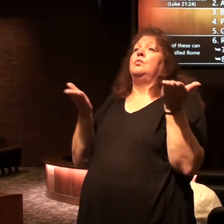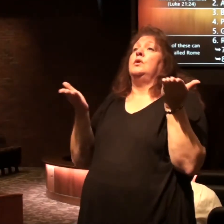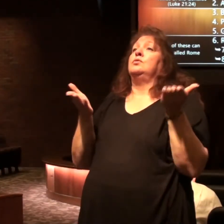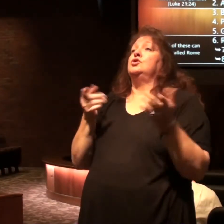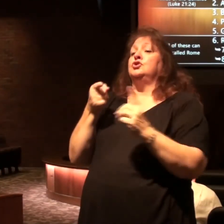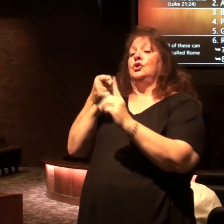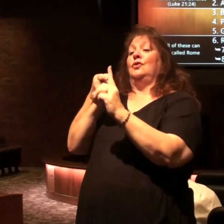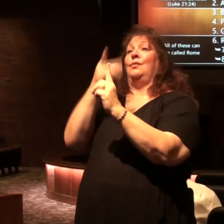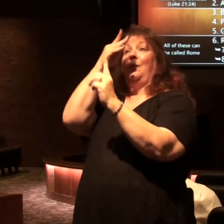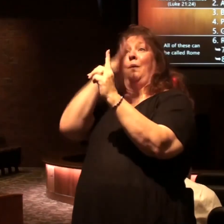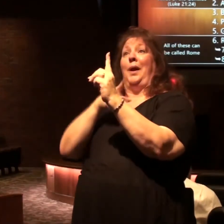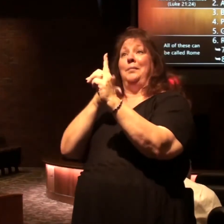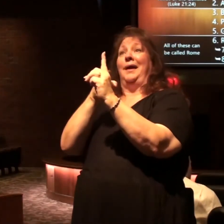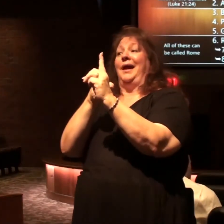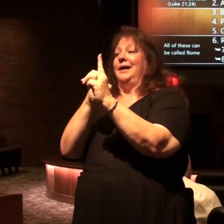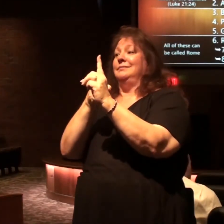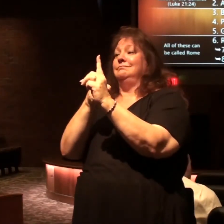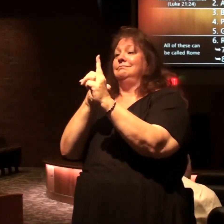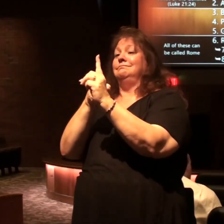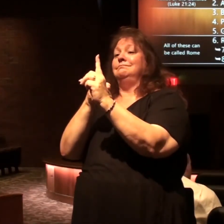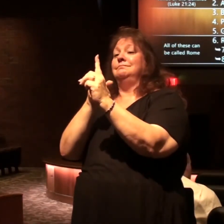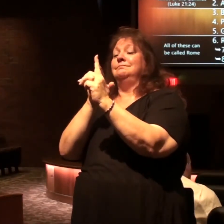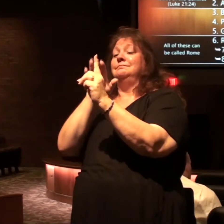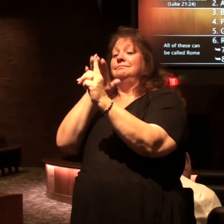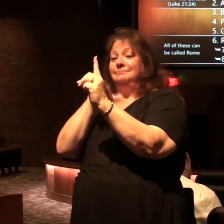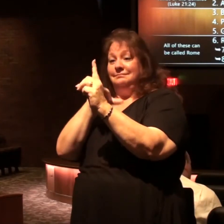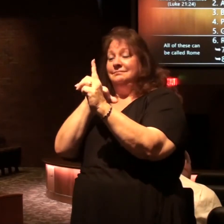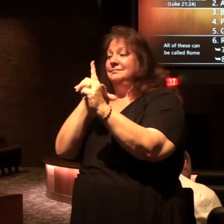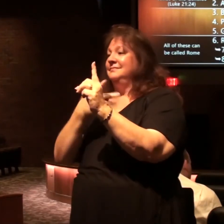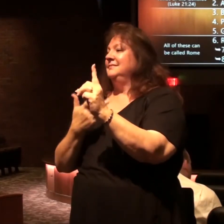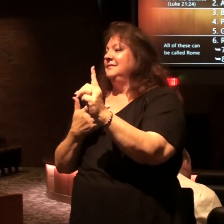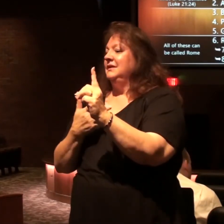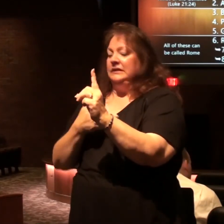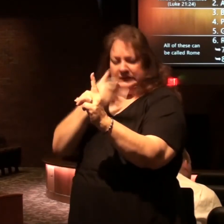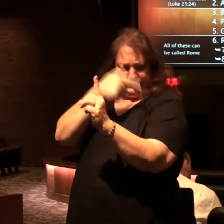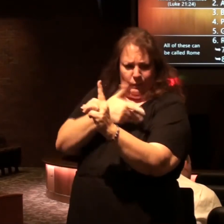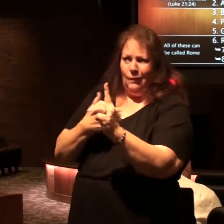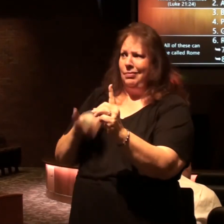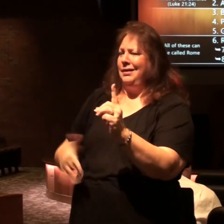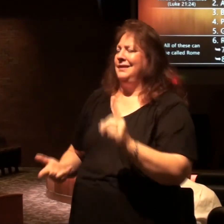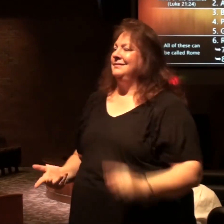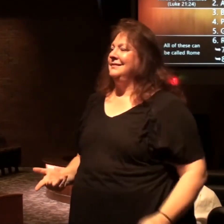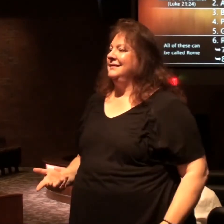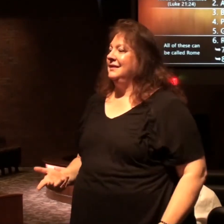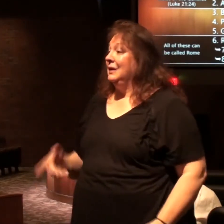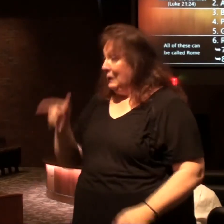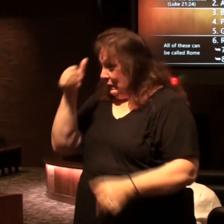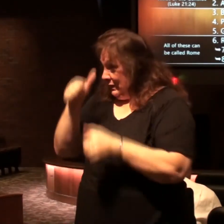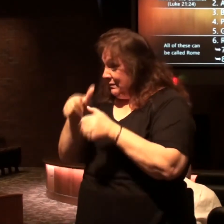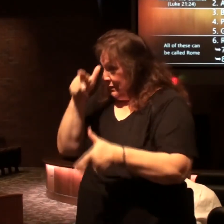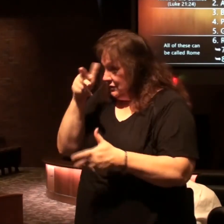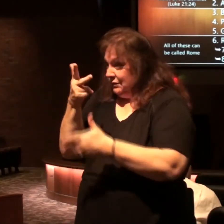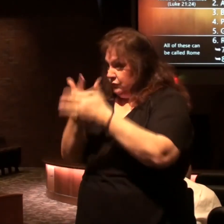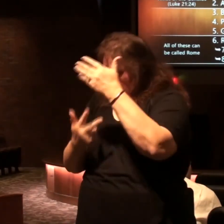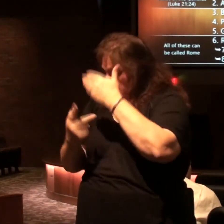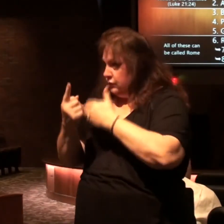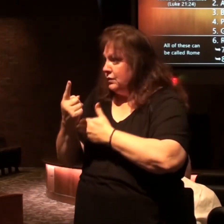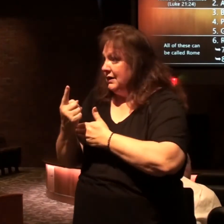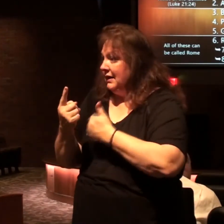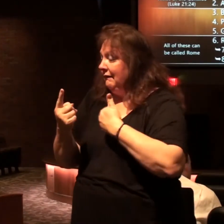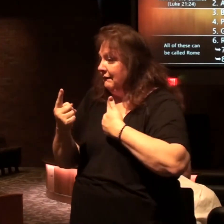of this one ruler because that's what the devil wants remember the satanic trinity